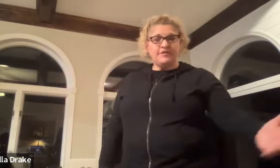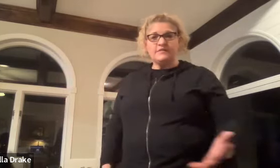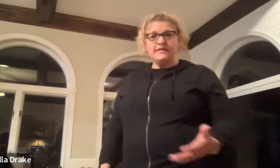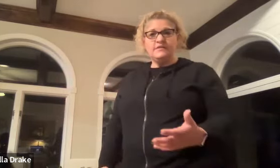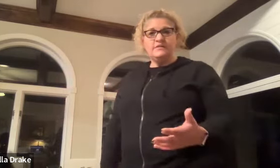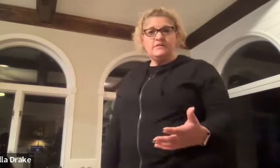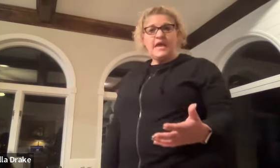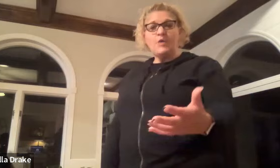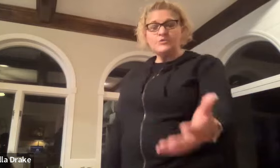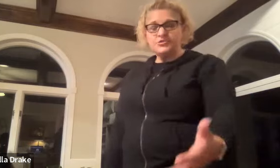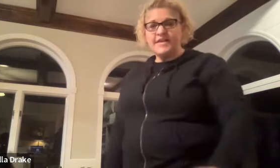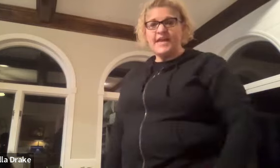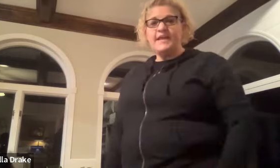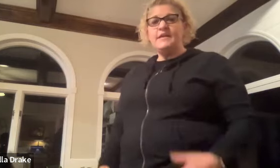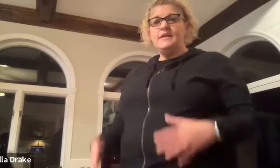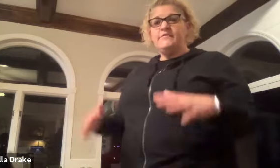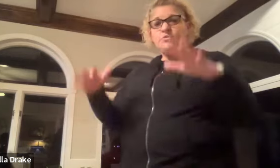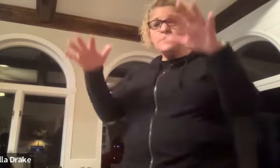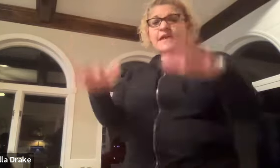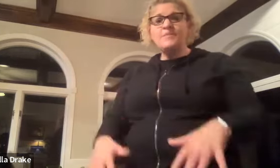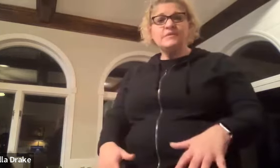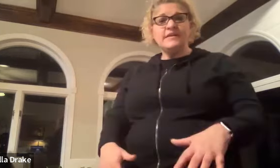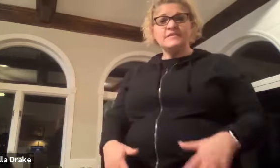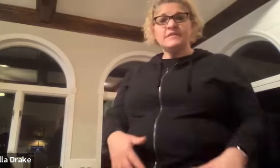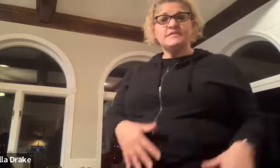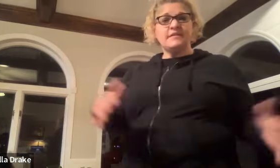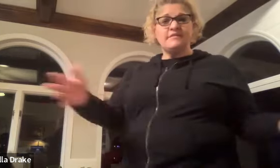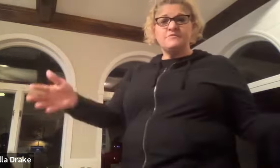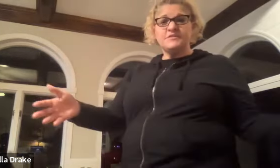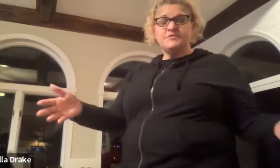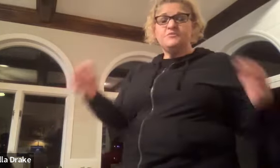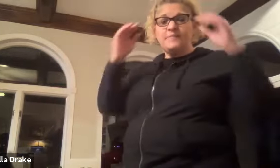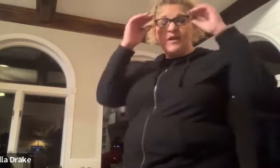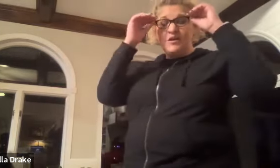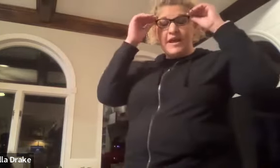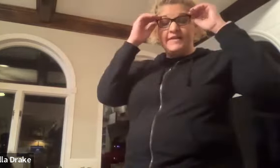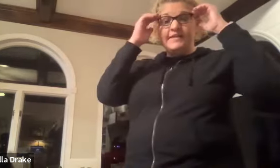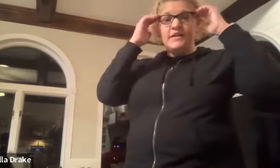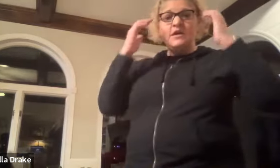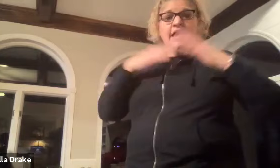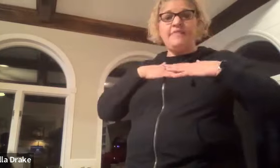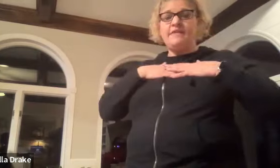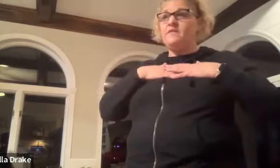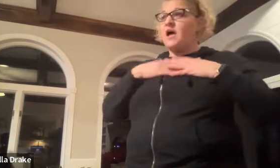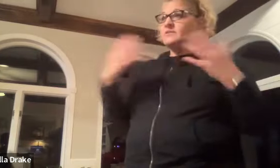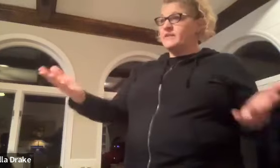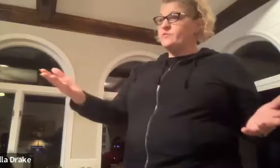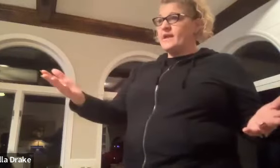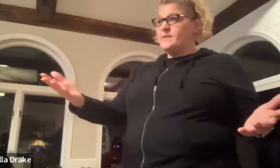feeling how was your day if you would make up a list and send those to mary or andy and then i'll give you my